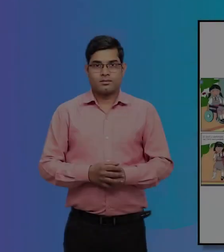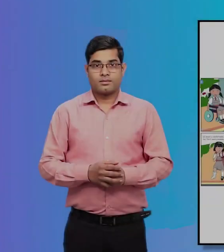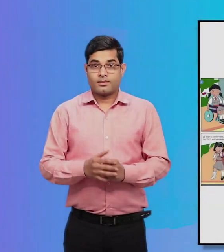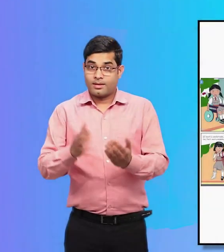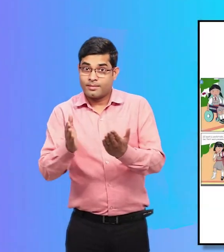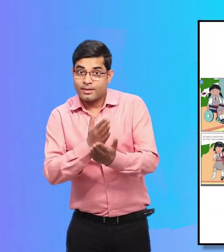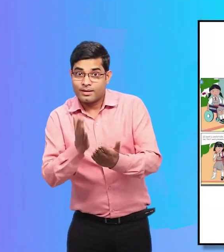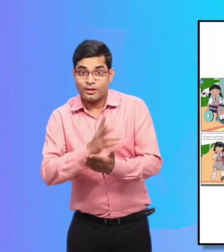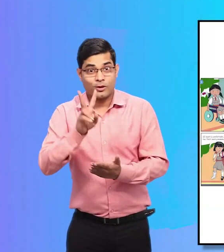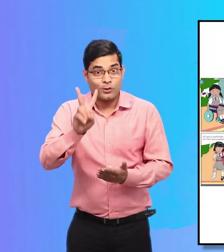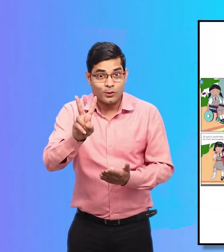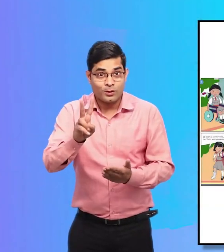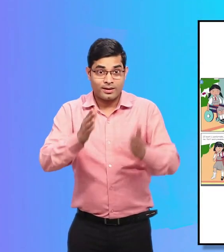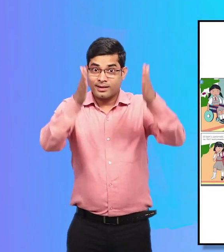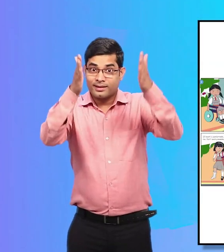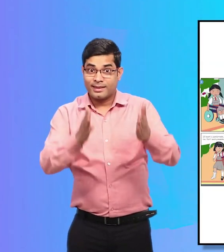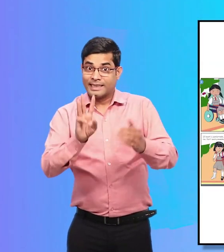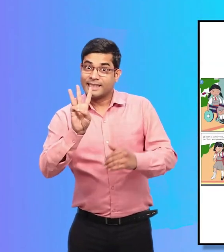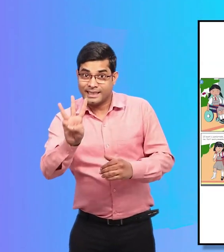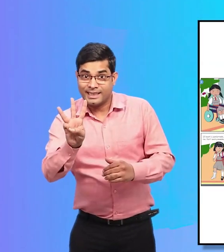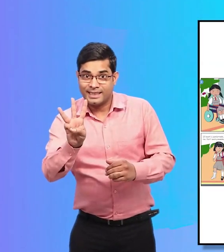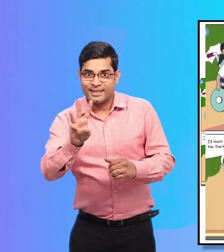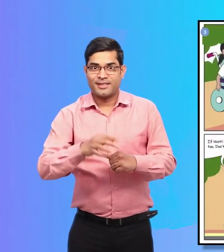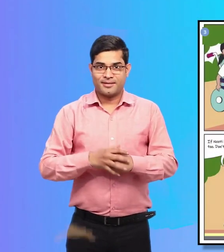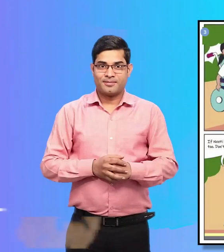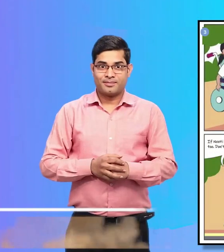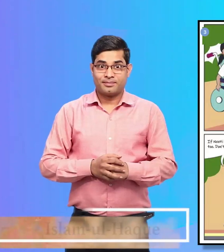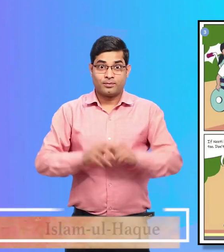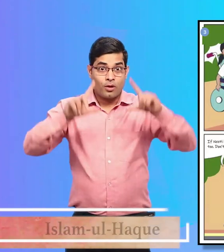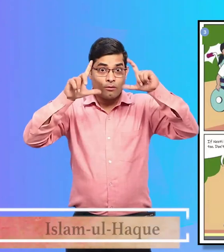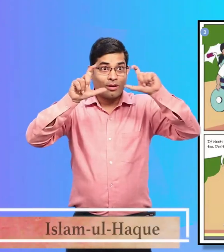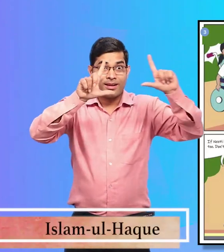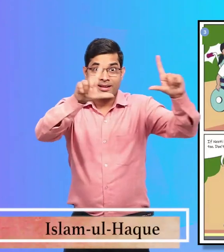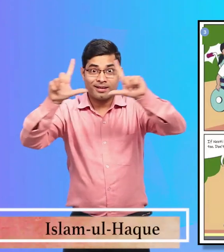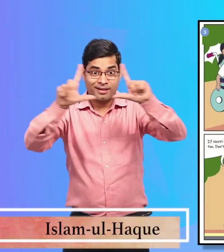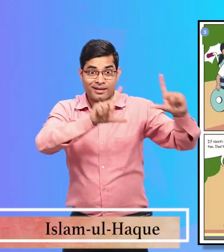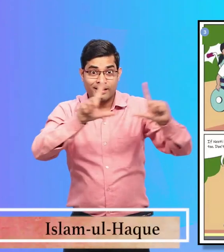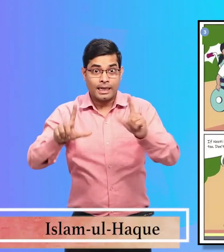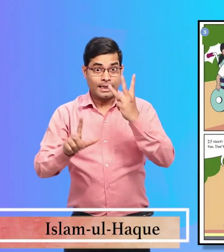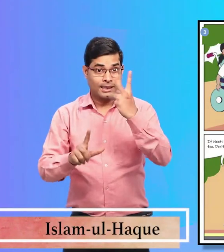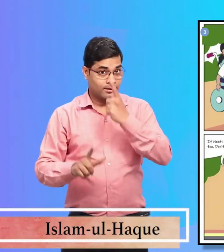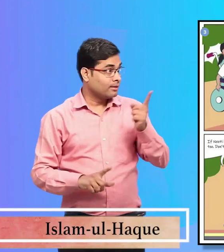Page 2, Frame 3 There are three pictures in this frame.